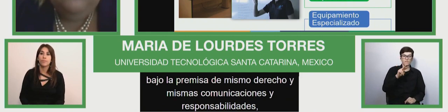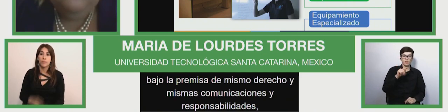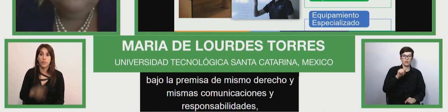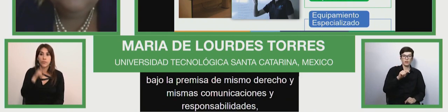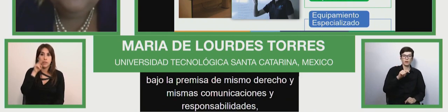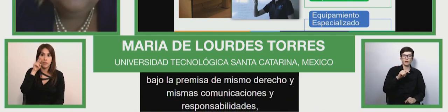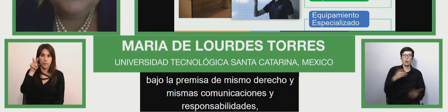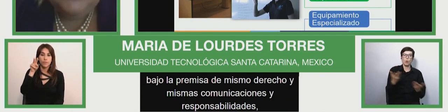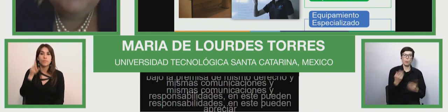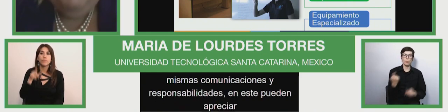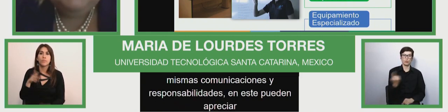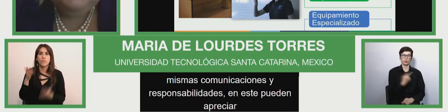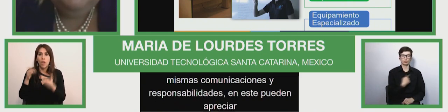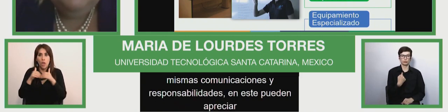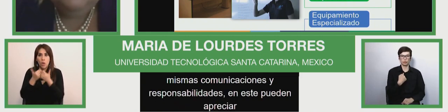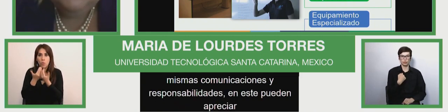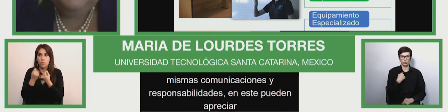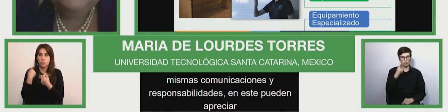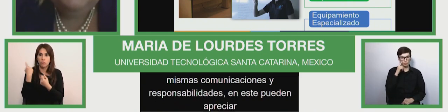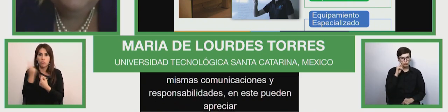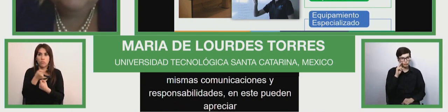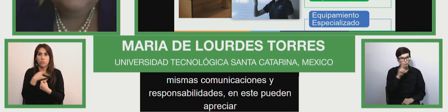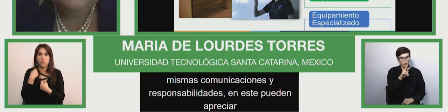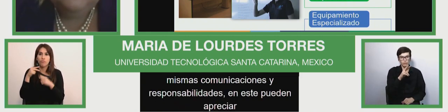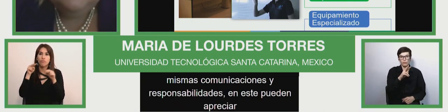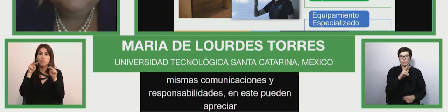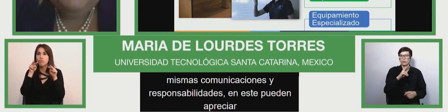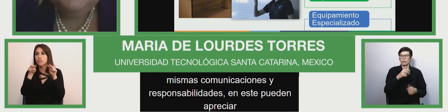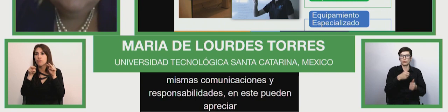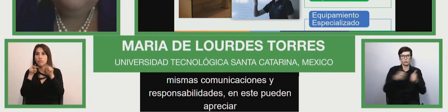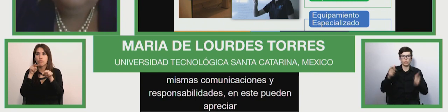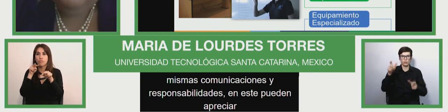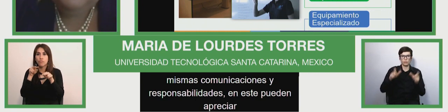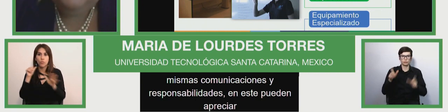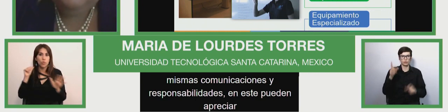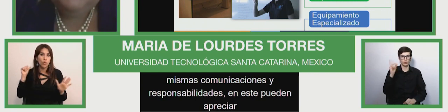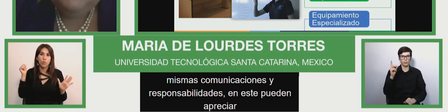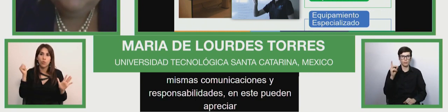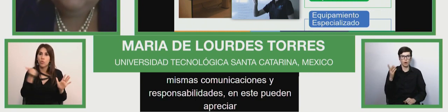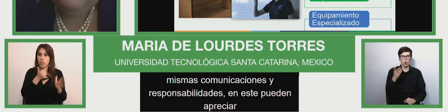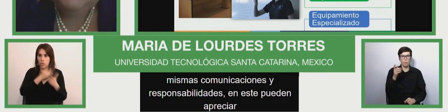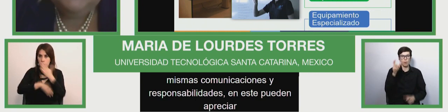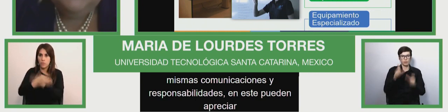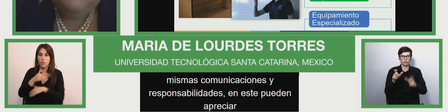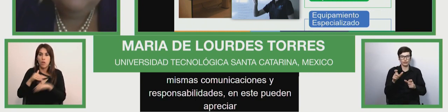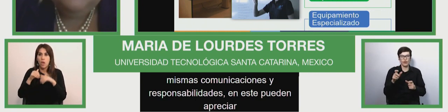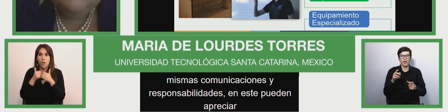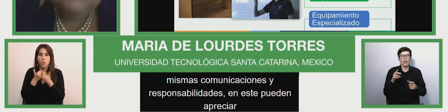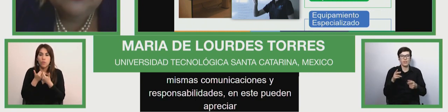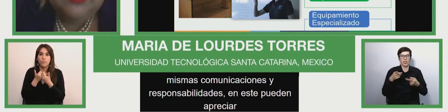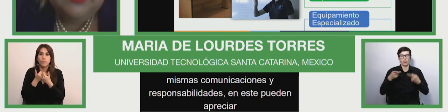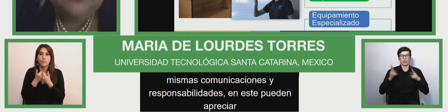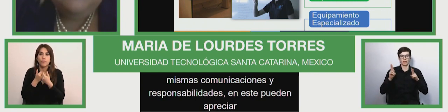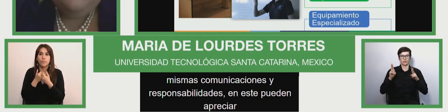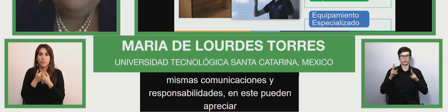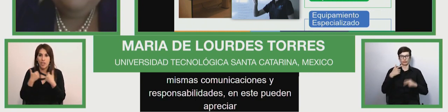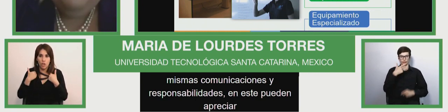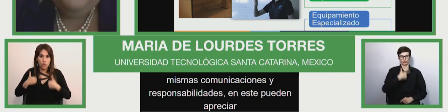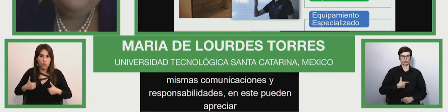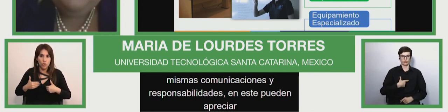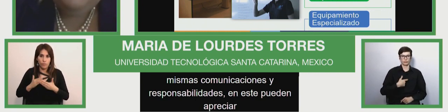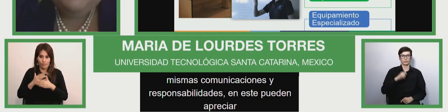opportunities and the same educations and we'll go to the next slide in this you can